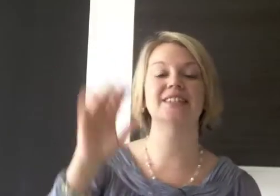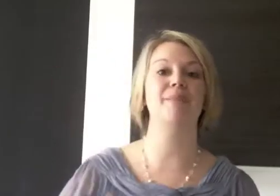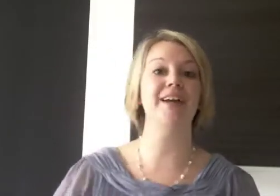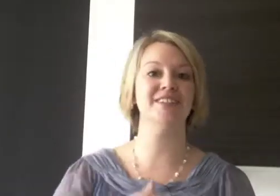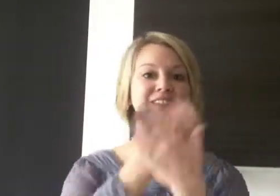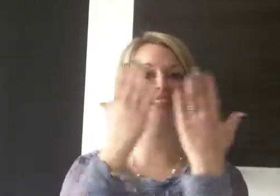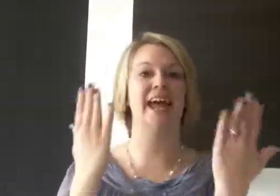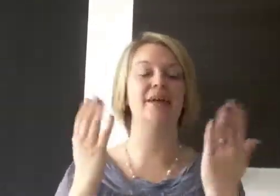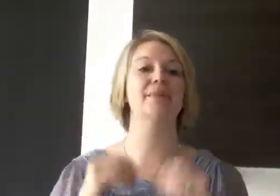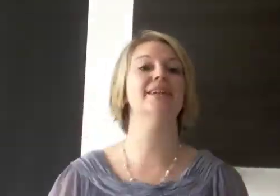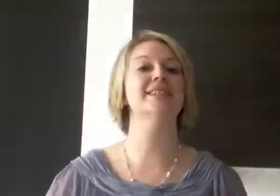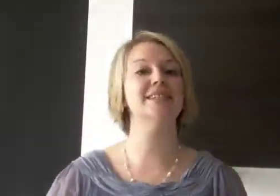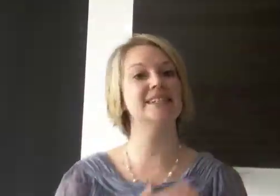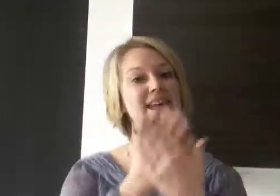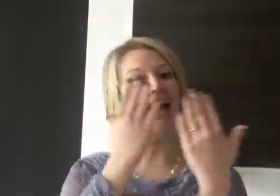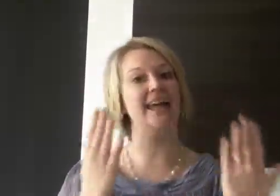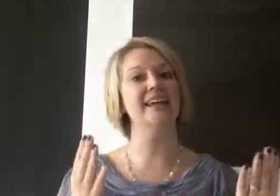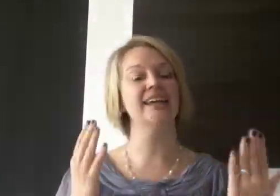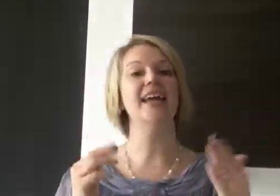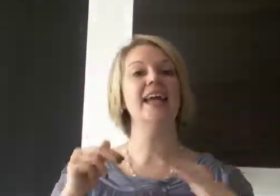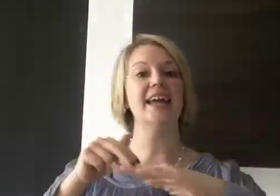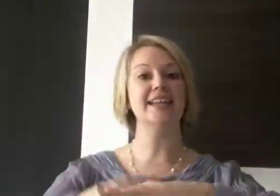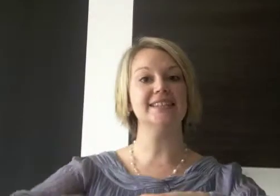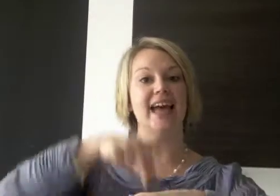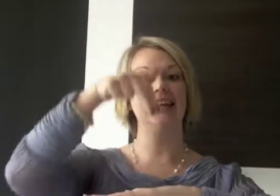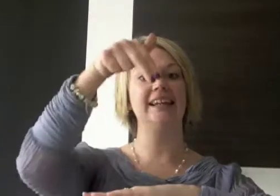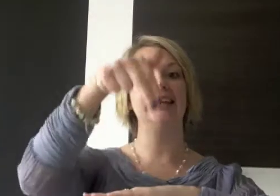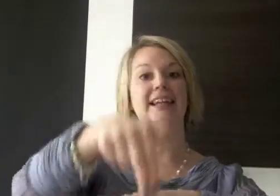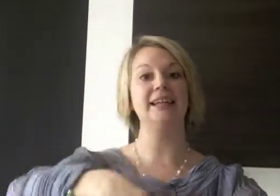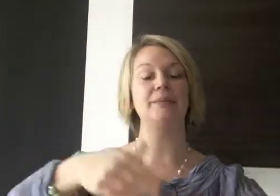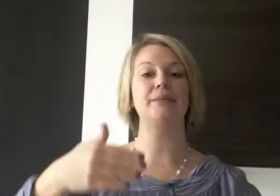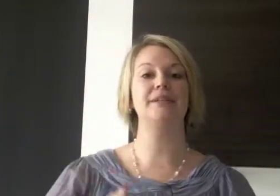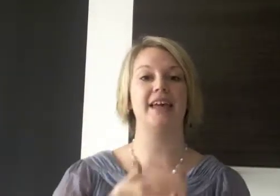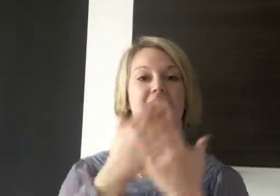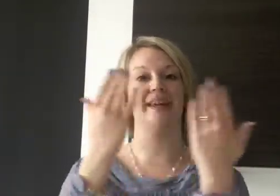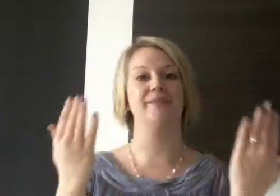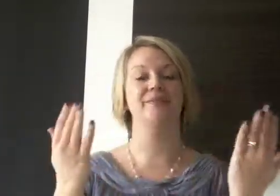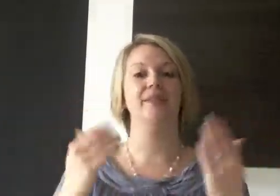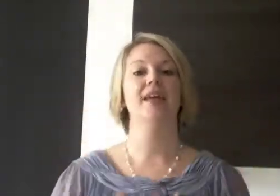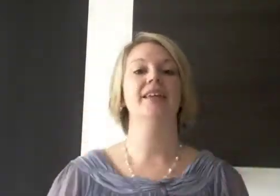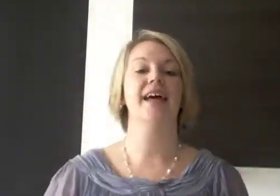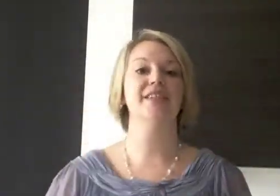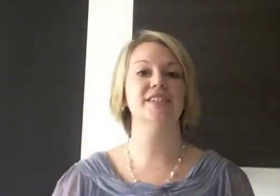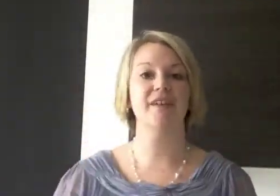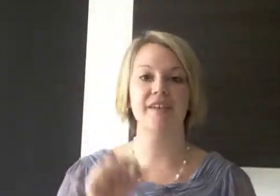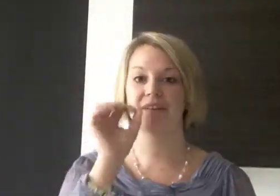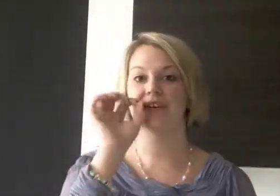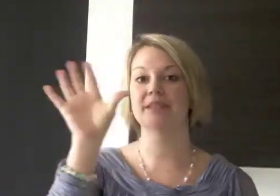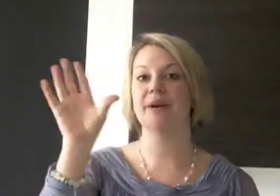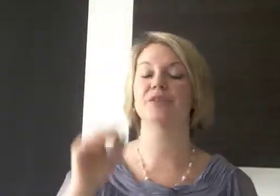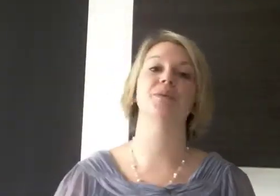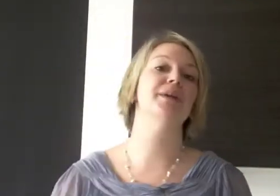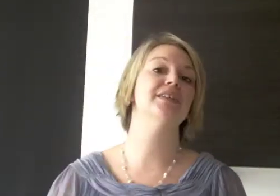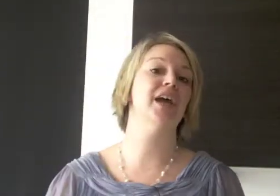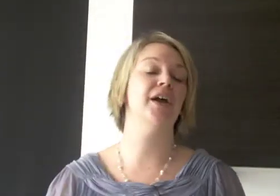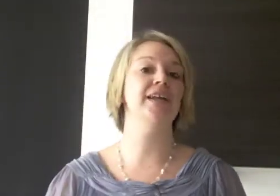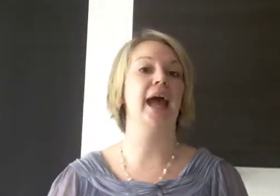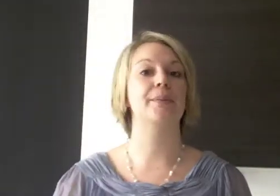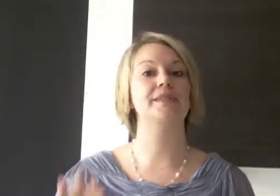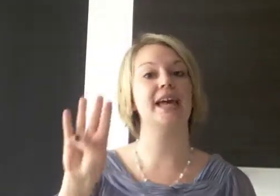special day because today is a leap day. Now this is very, very special because it only happens